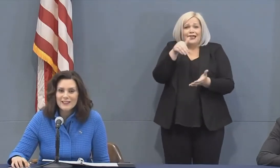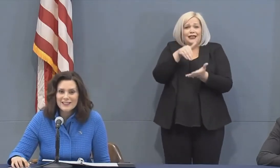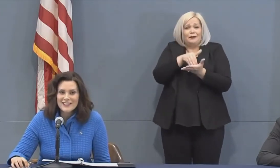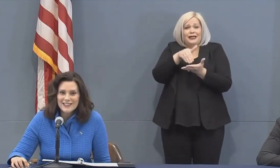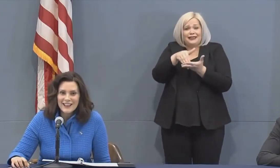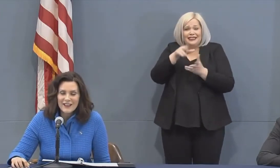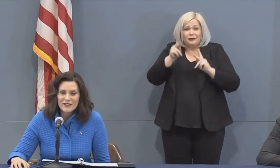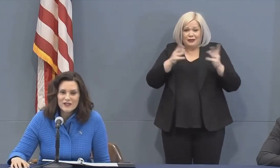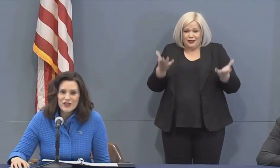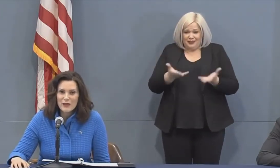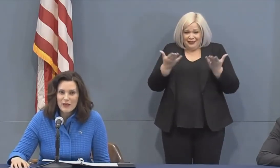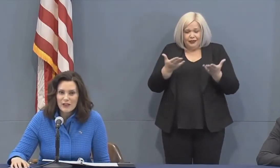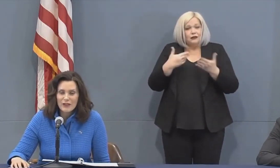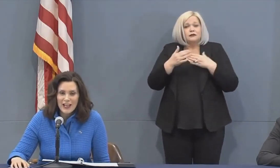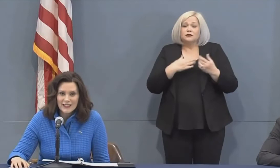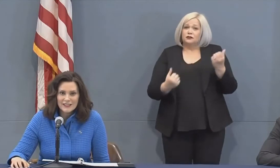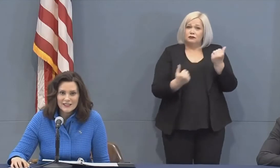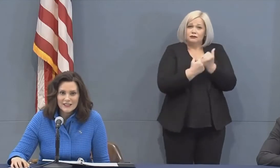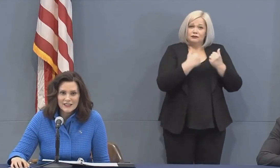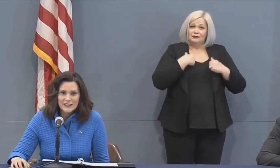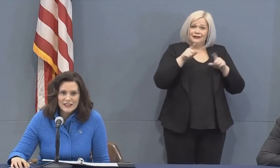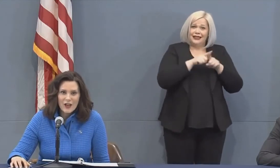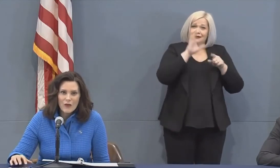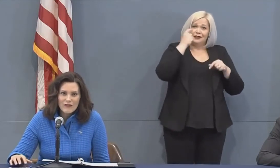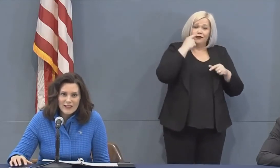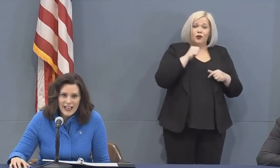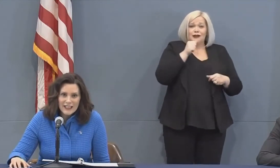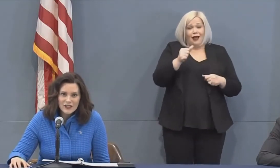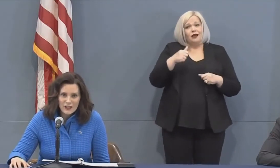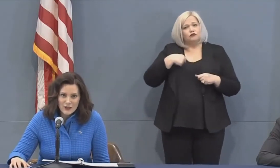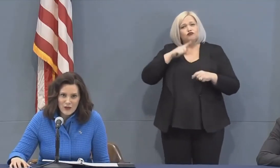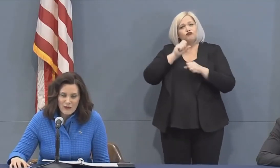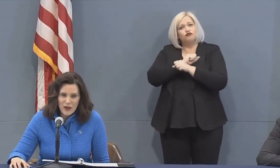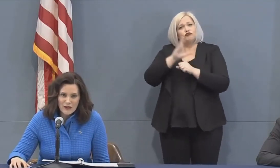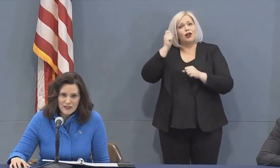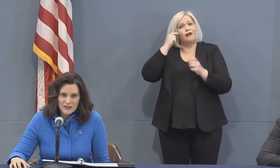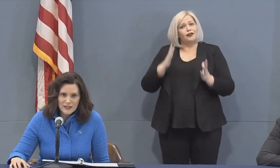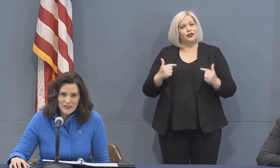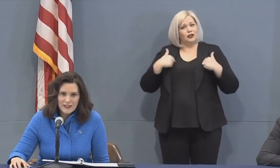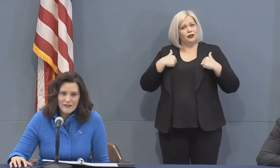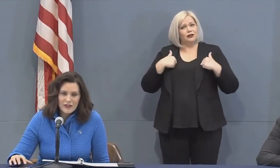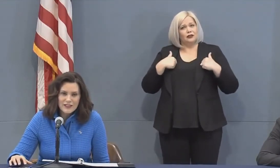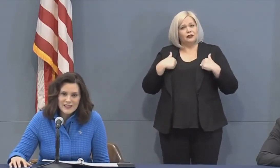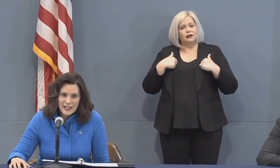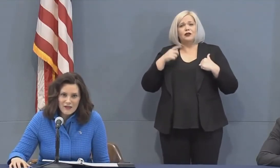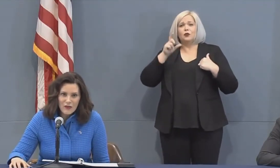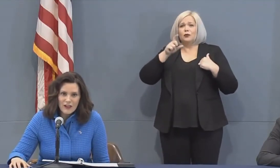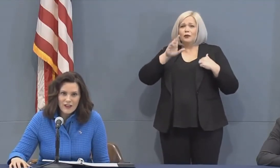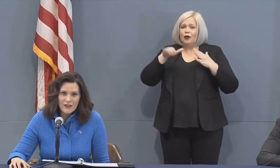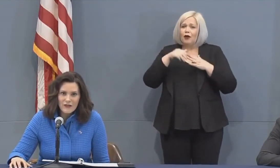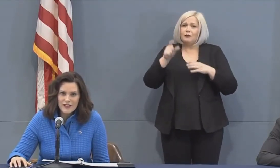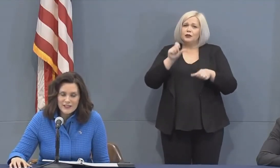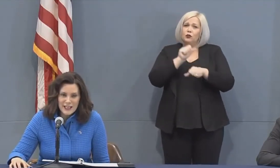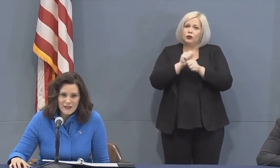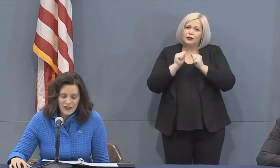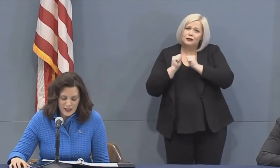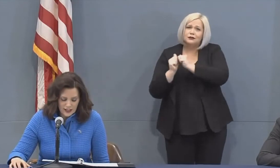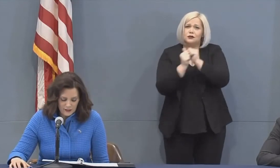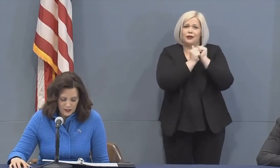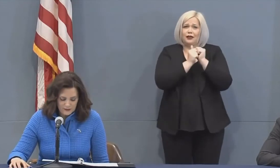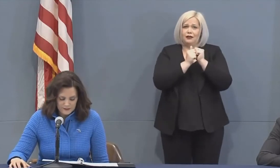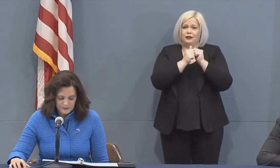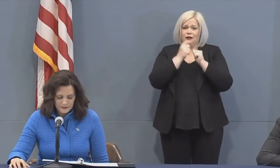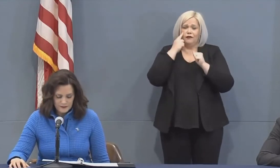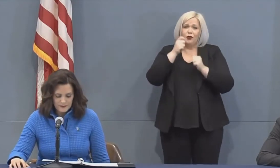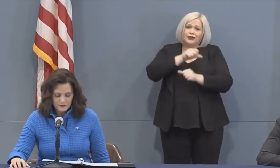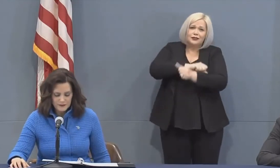policies that I've championed or not. And we've got to all do our part for the sake of one another and for the sake of our